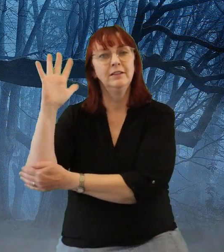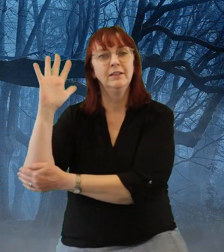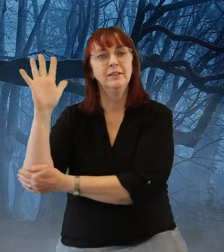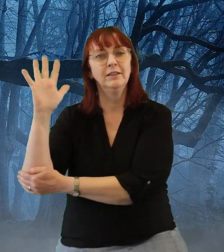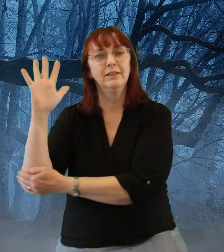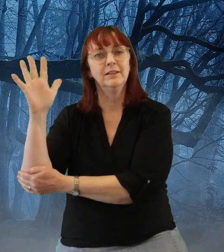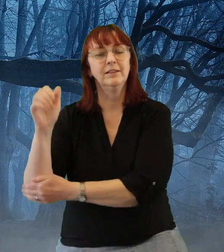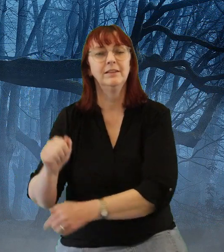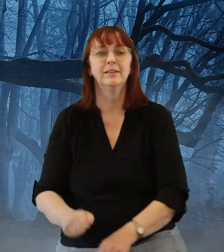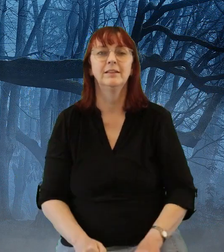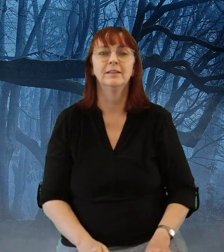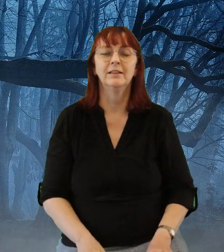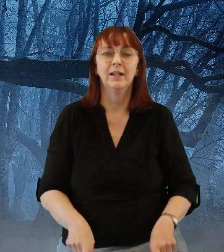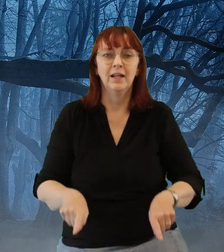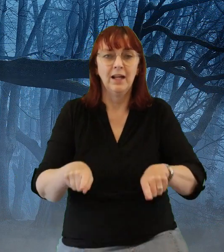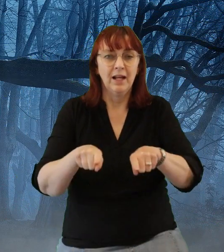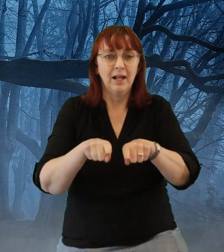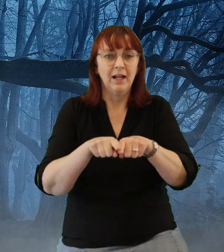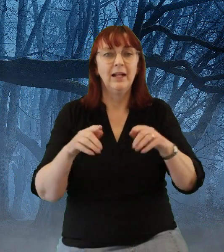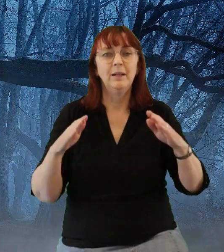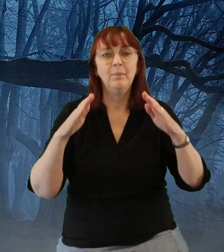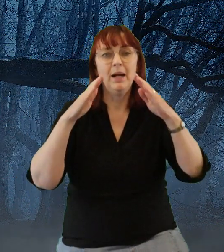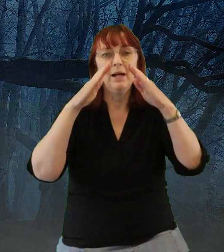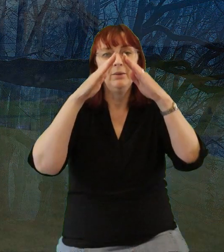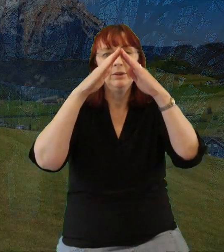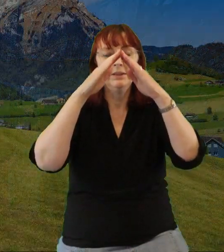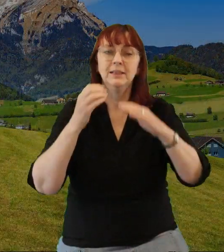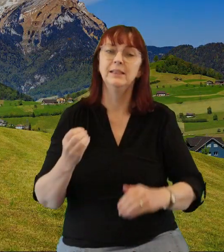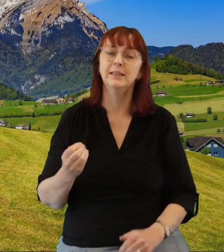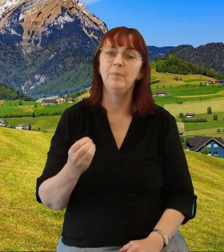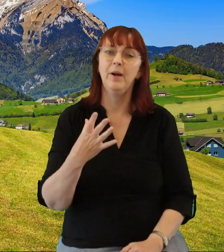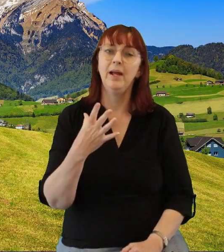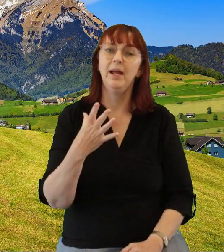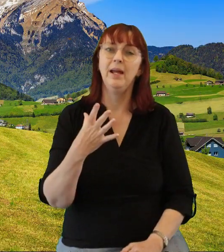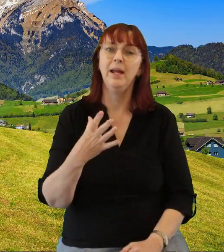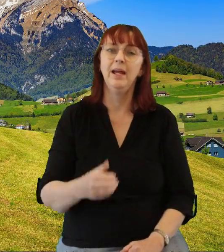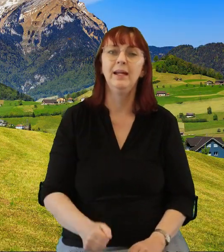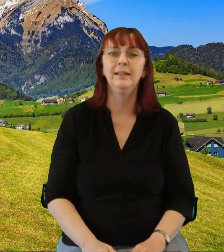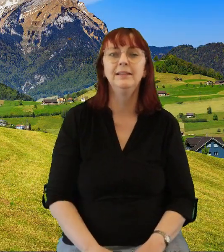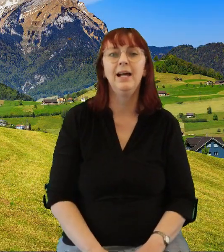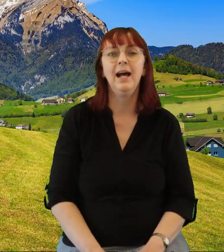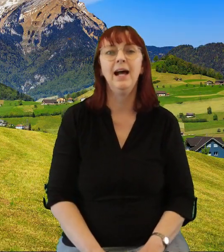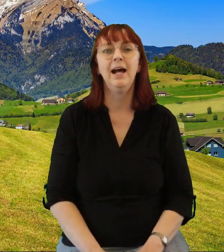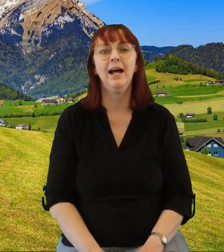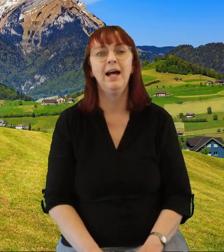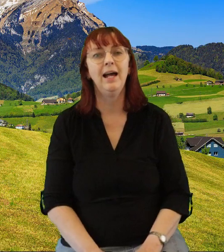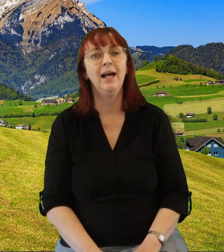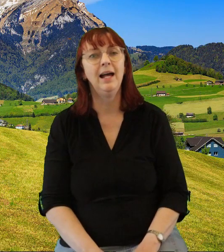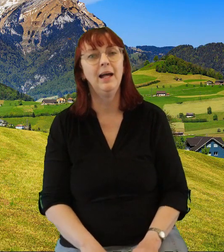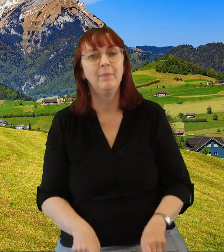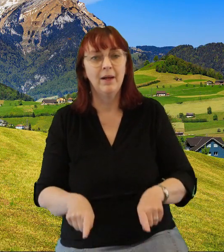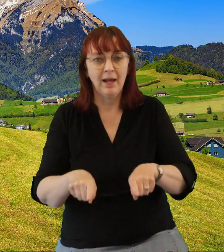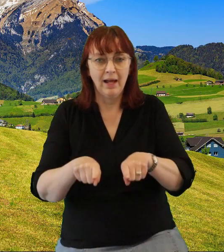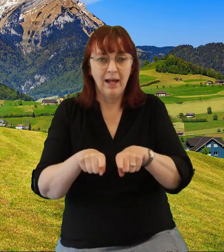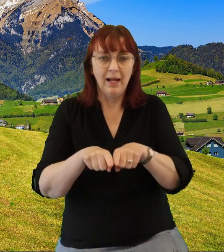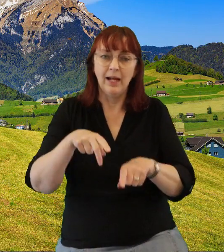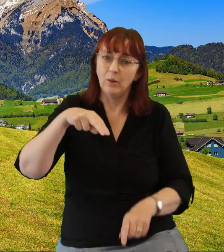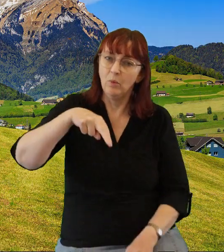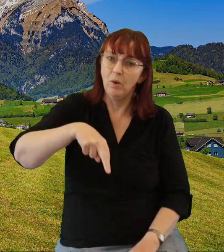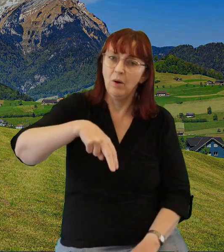like the mountains in springtime, like a